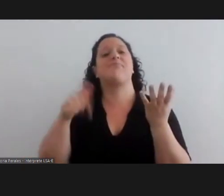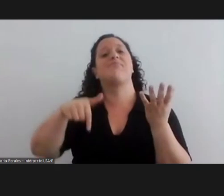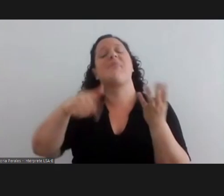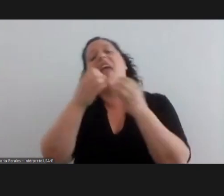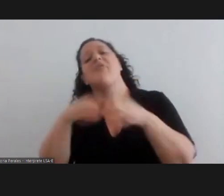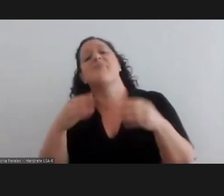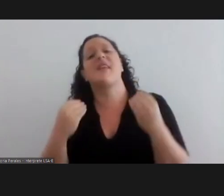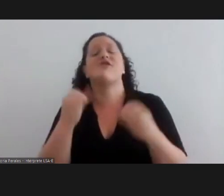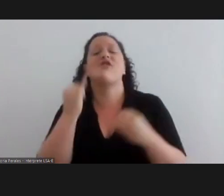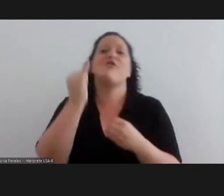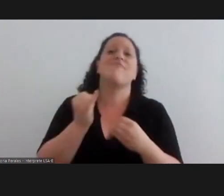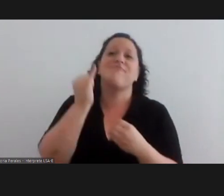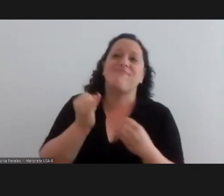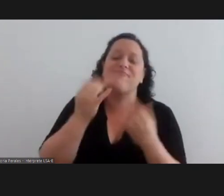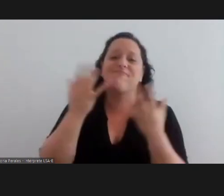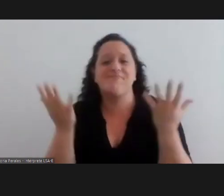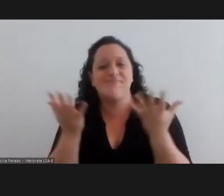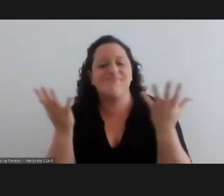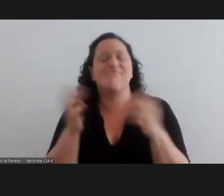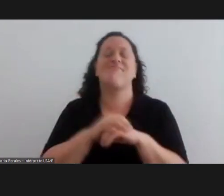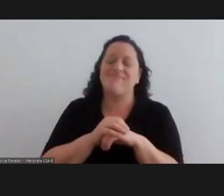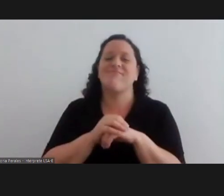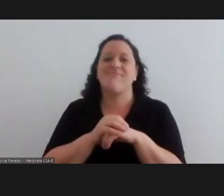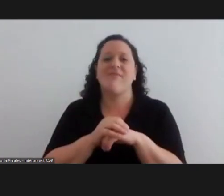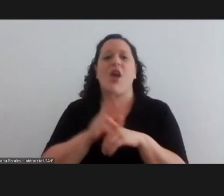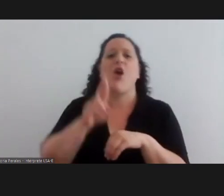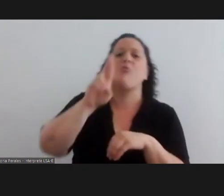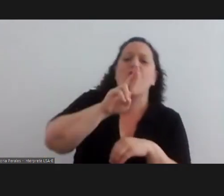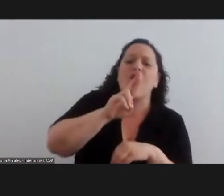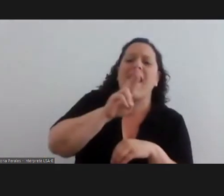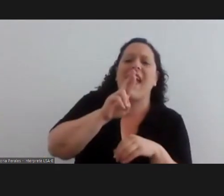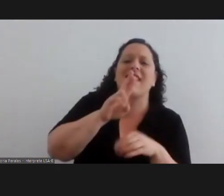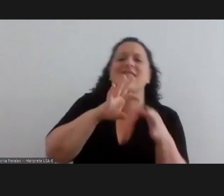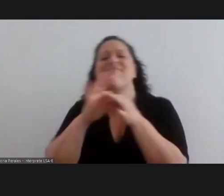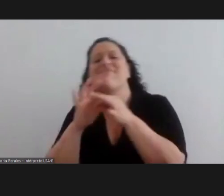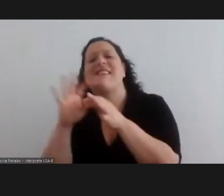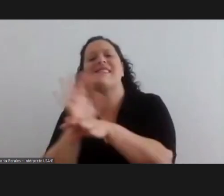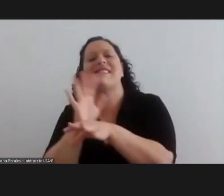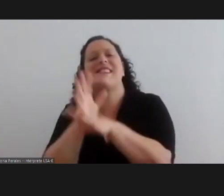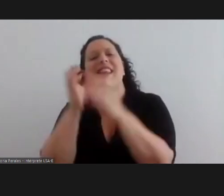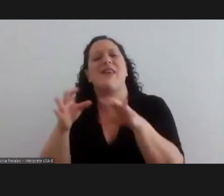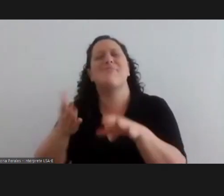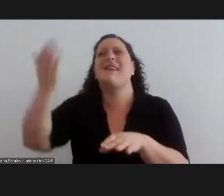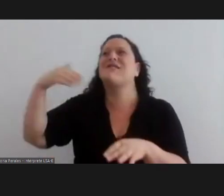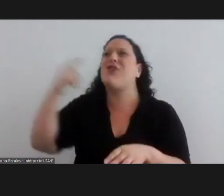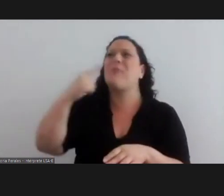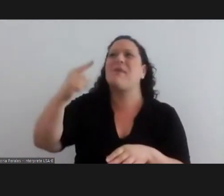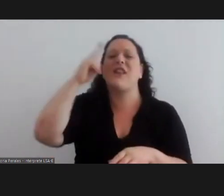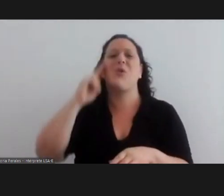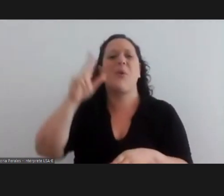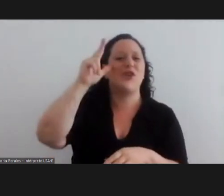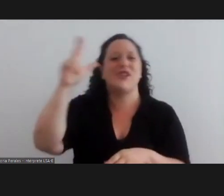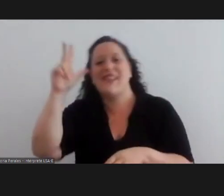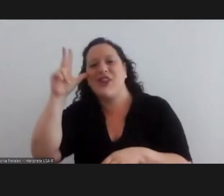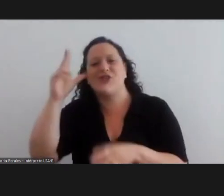and let us begin by saying that la mujer y el cine women in cinema was born in